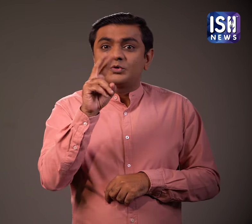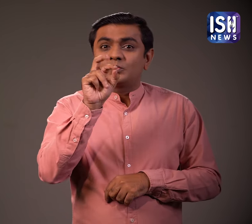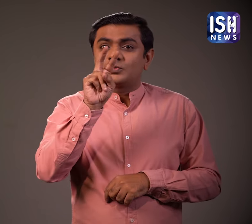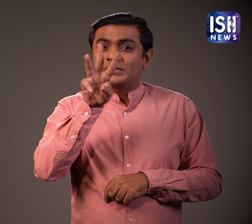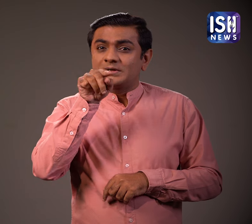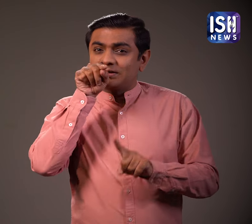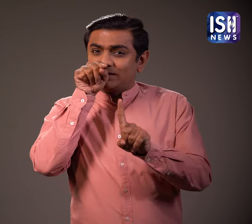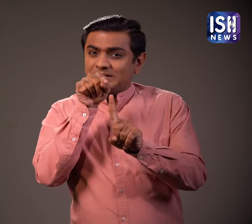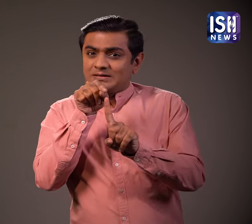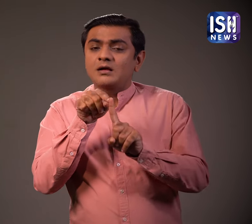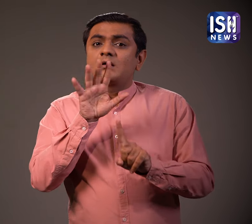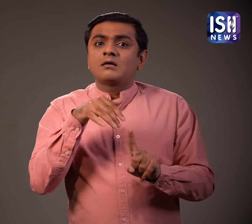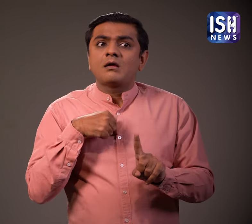for changing trains, metro etc.